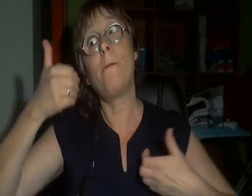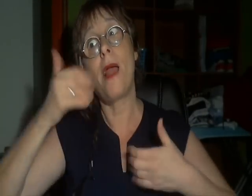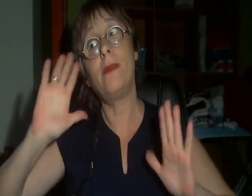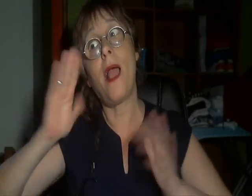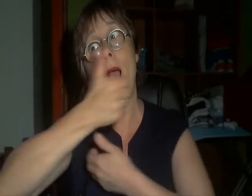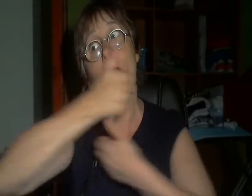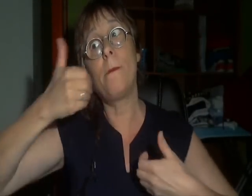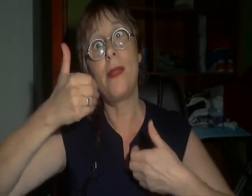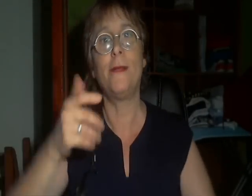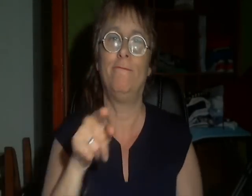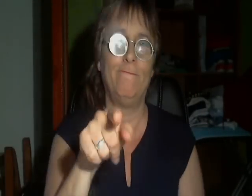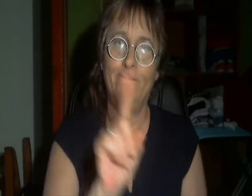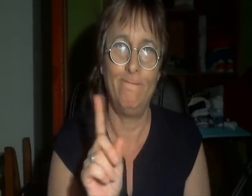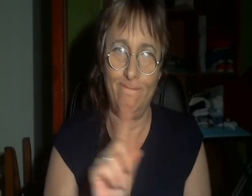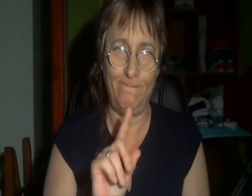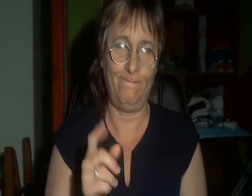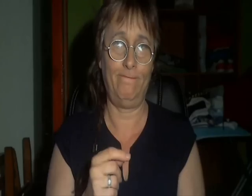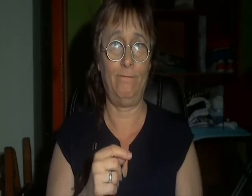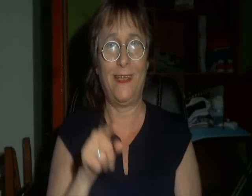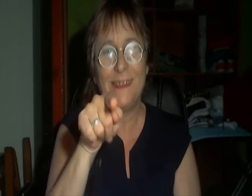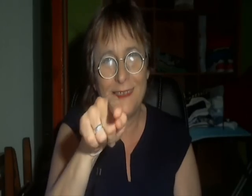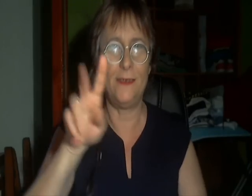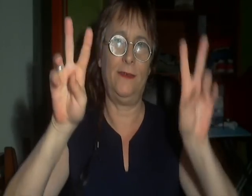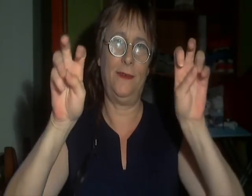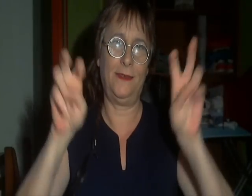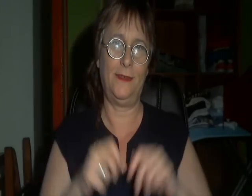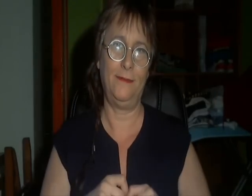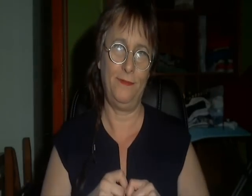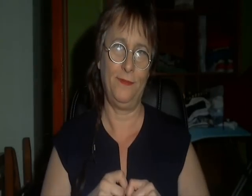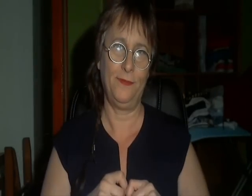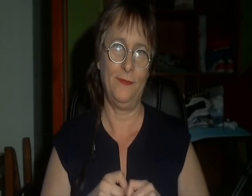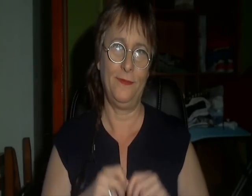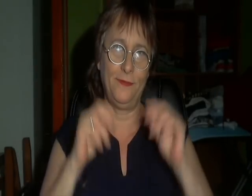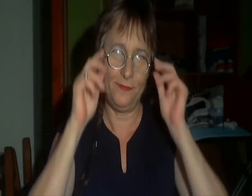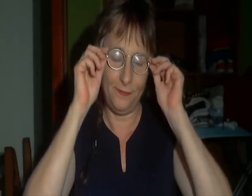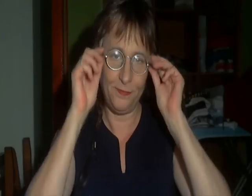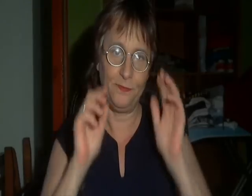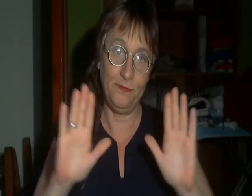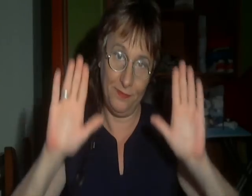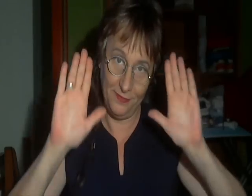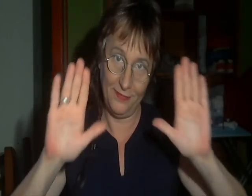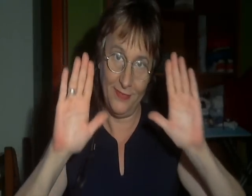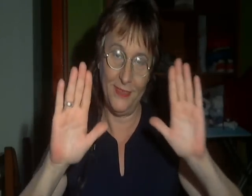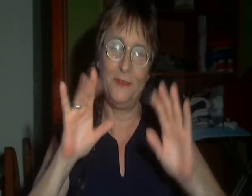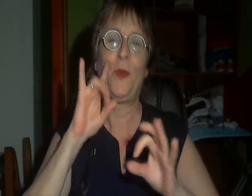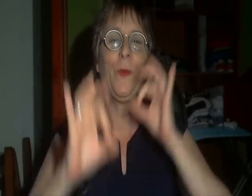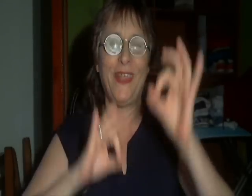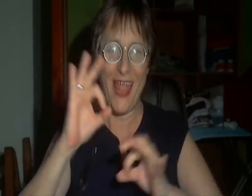We did it, friends, too! That's time, Lucario! We won a hundred battles in a row! Now it's time!